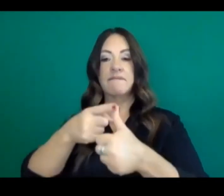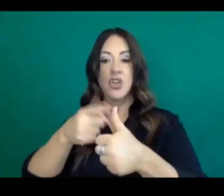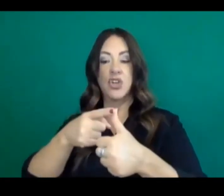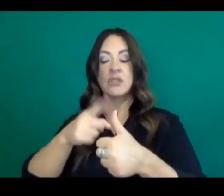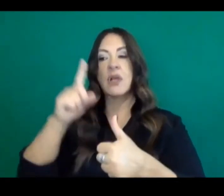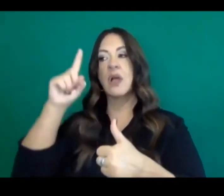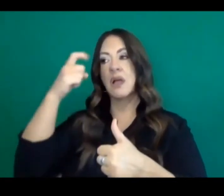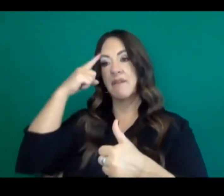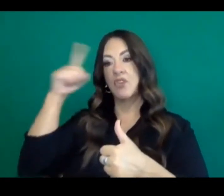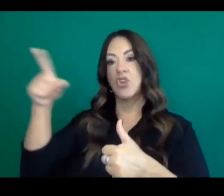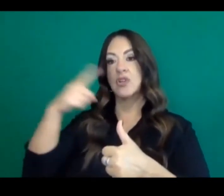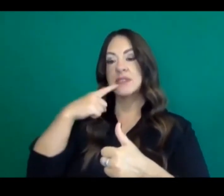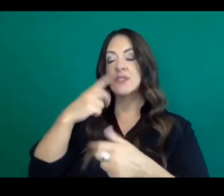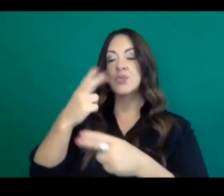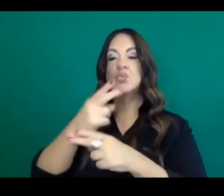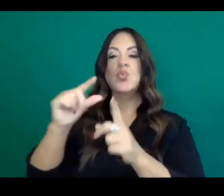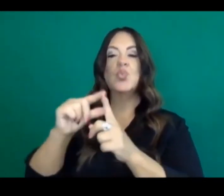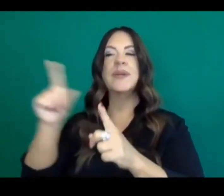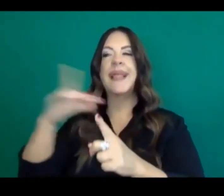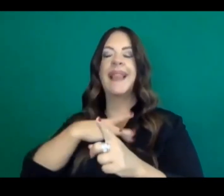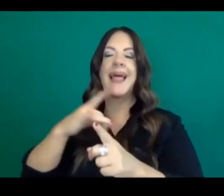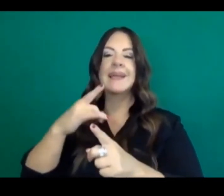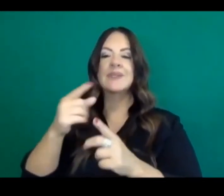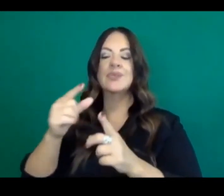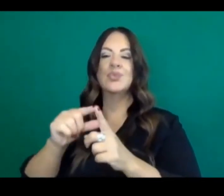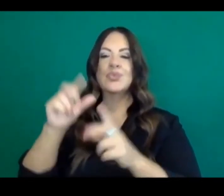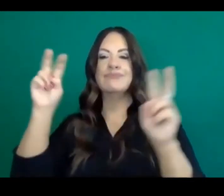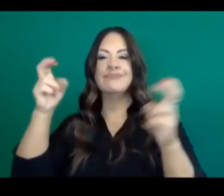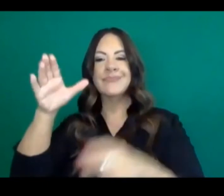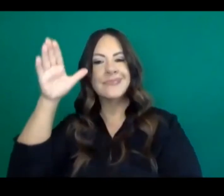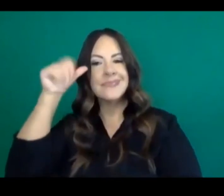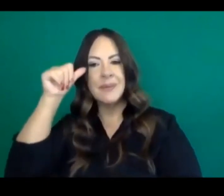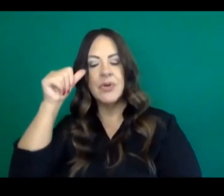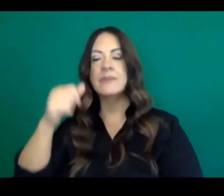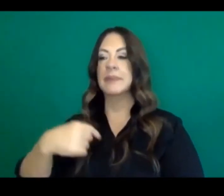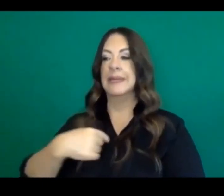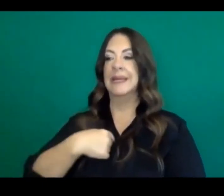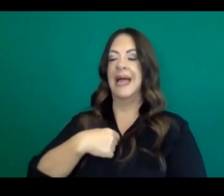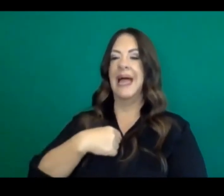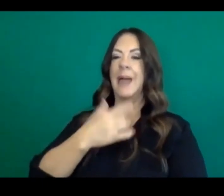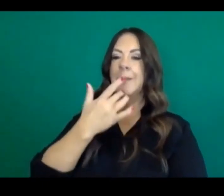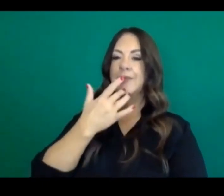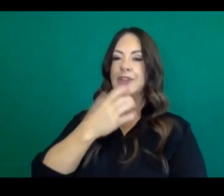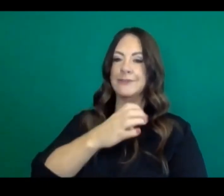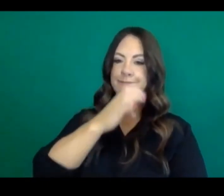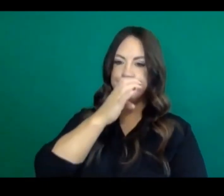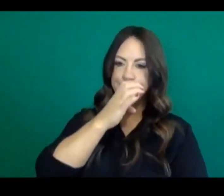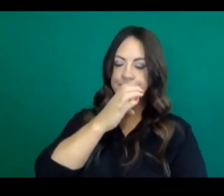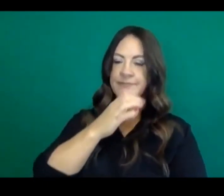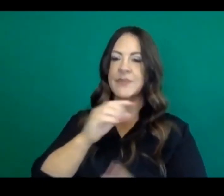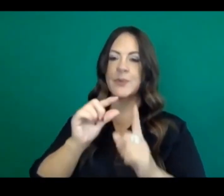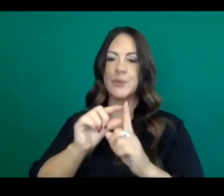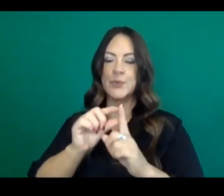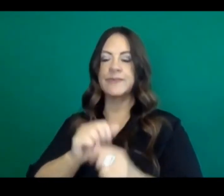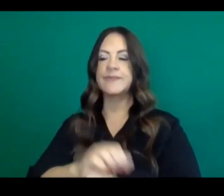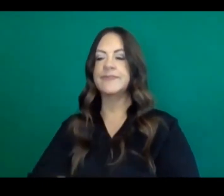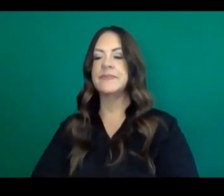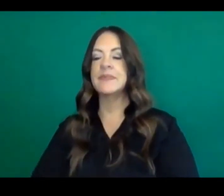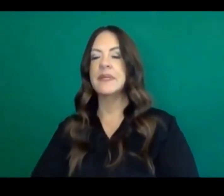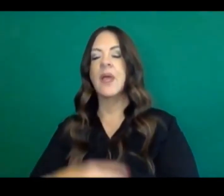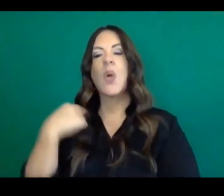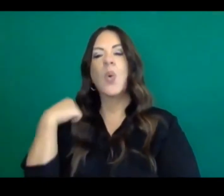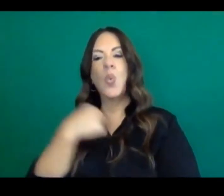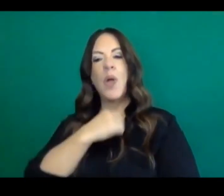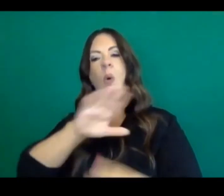stubborn. Uh, we use, I use the word stringent. I think it's really a commitment to being patient with how we